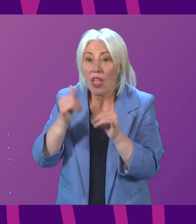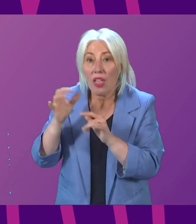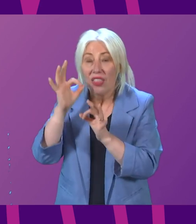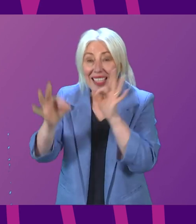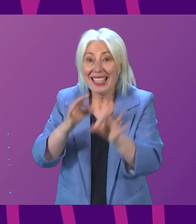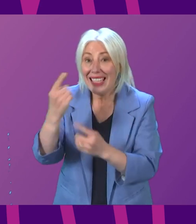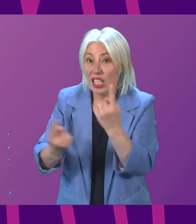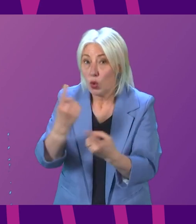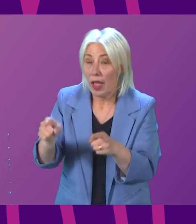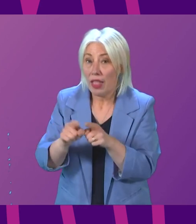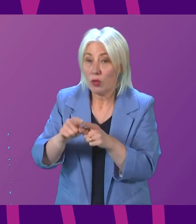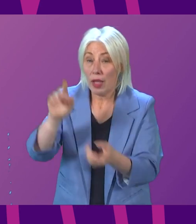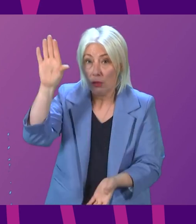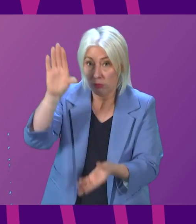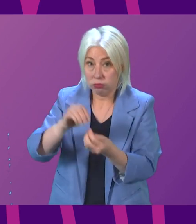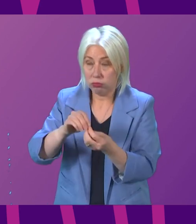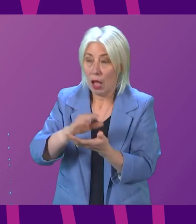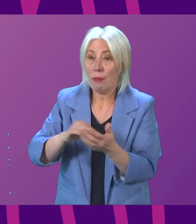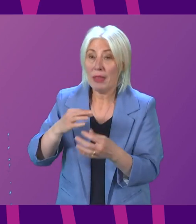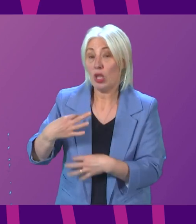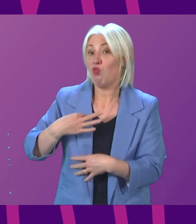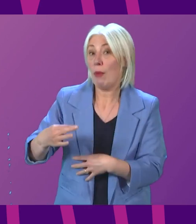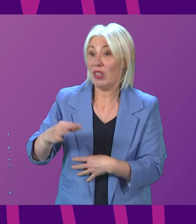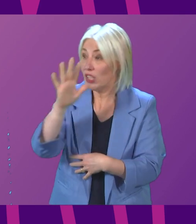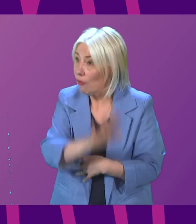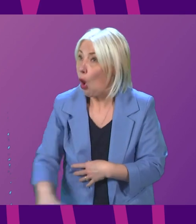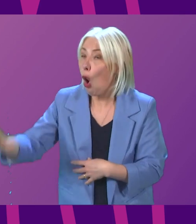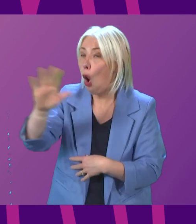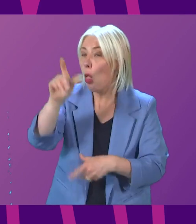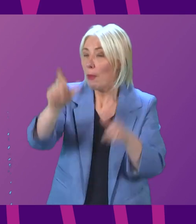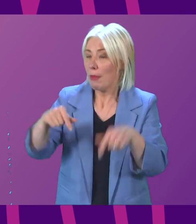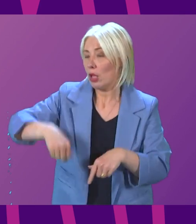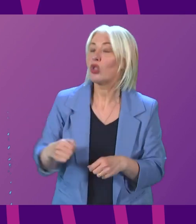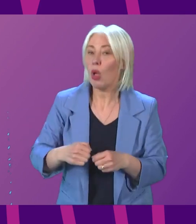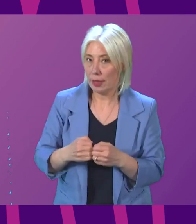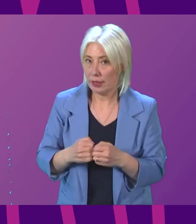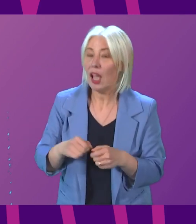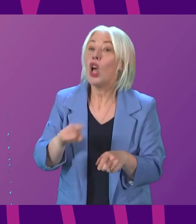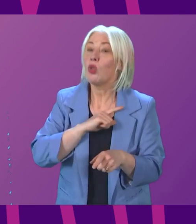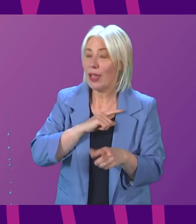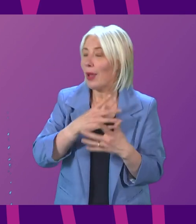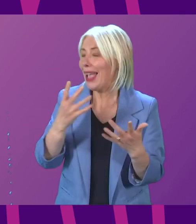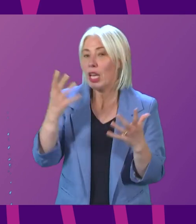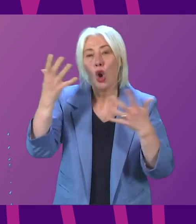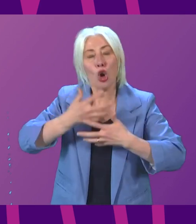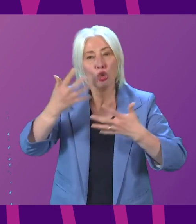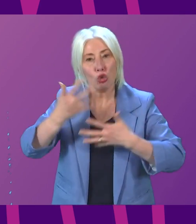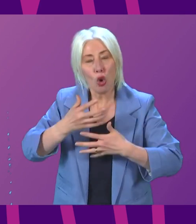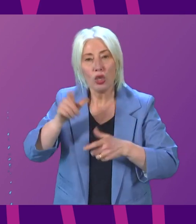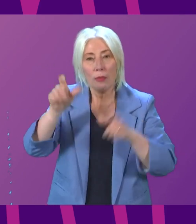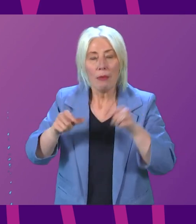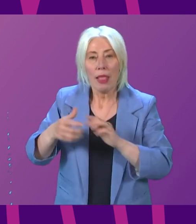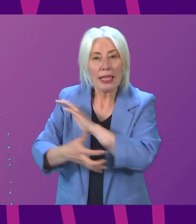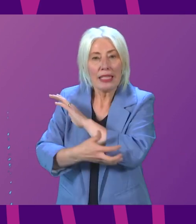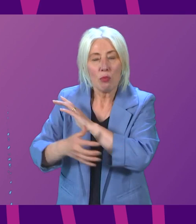outputs are representative of the whole of Scotland's population, and therefore that does address the concern about those in our more